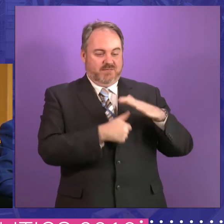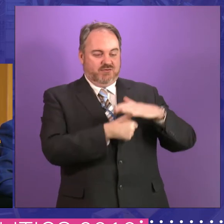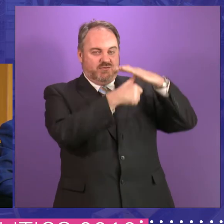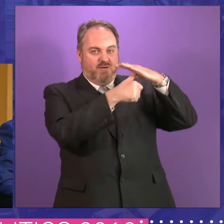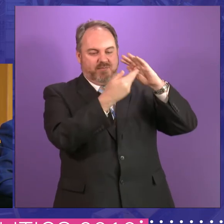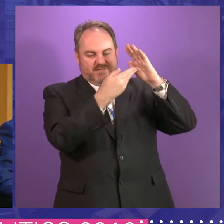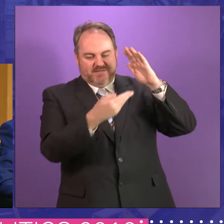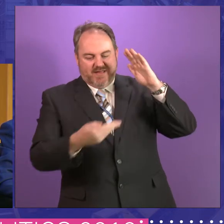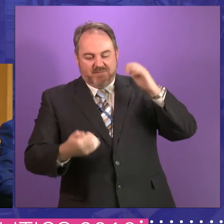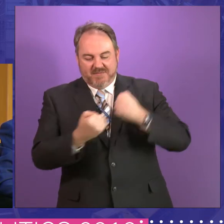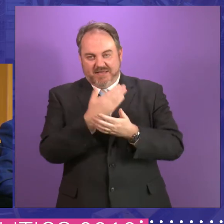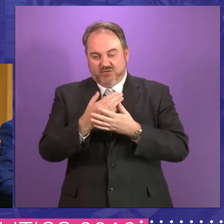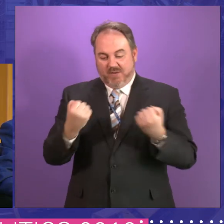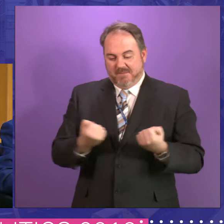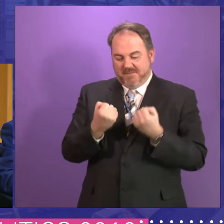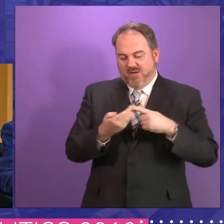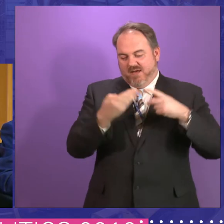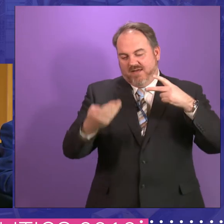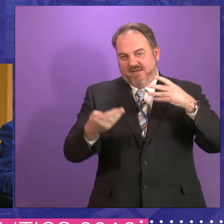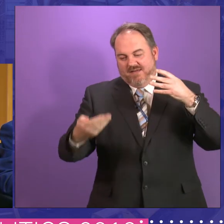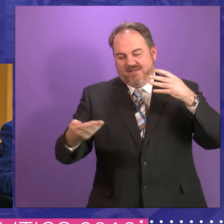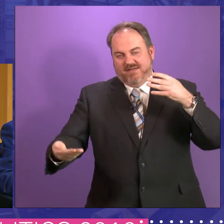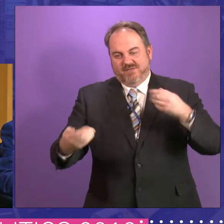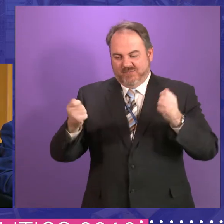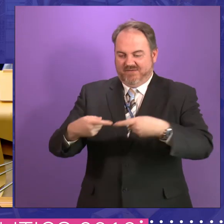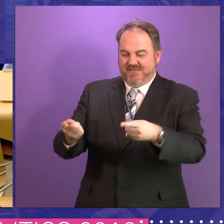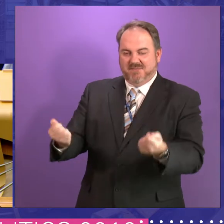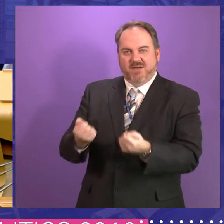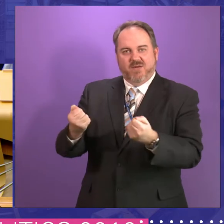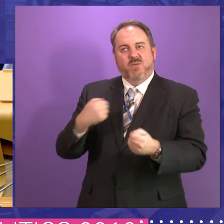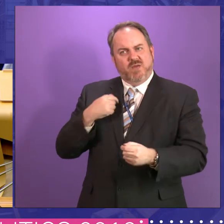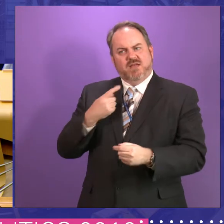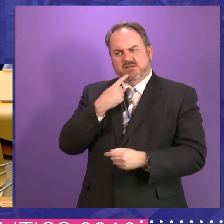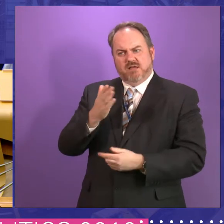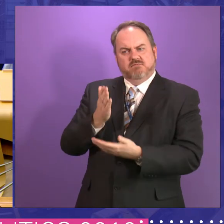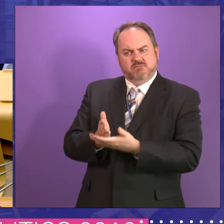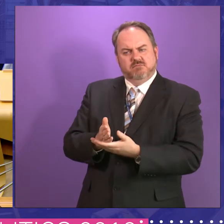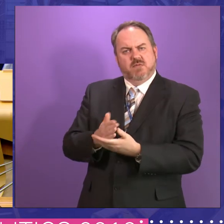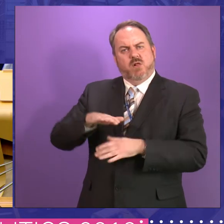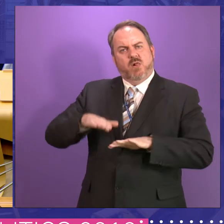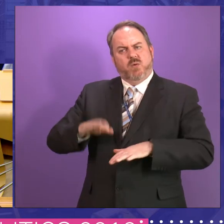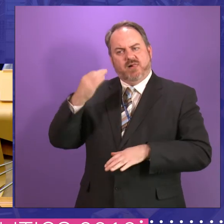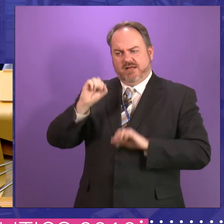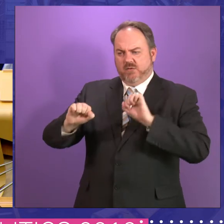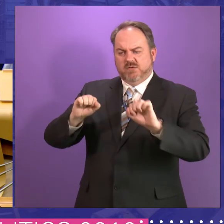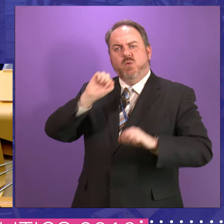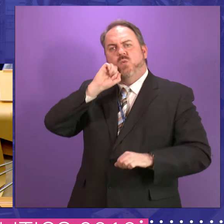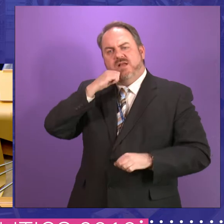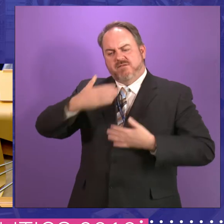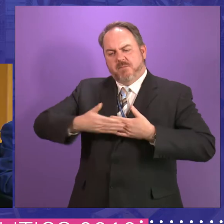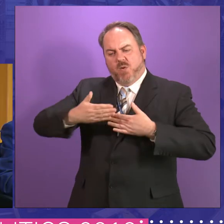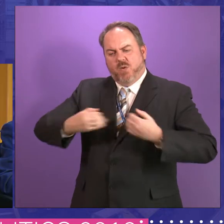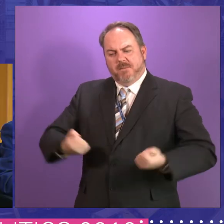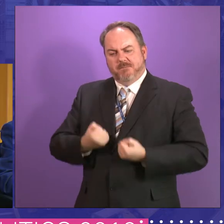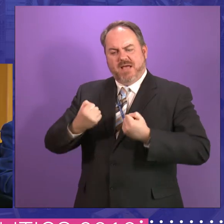making sure that they've got power. It was always assumed that the community councils would have a big say in Scottish life, um,